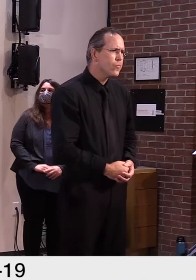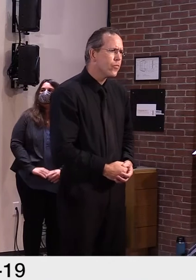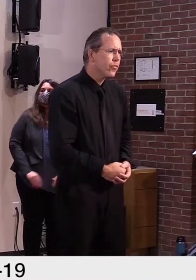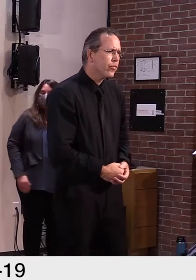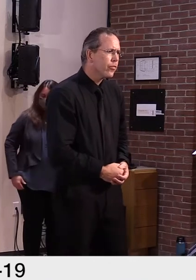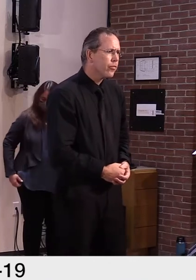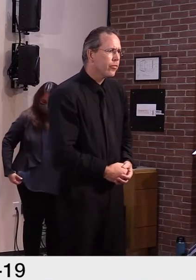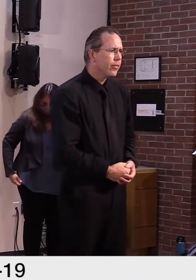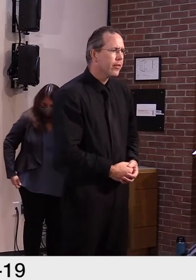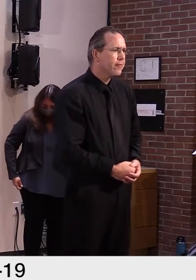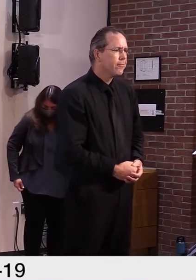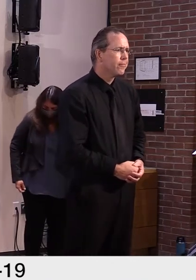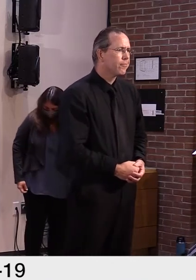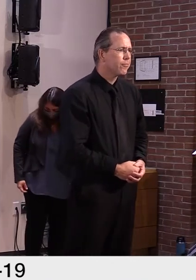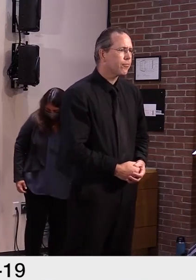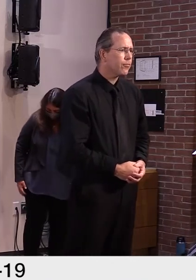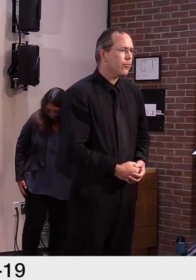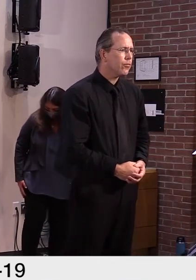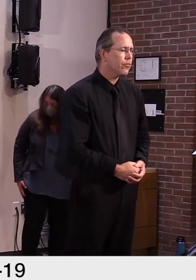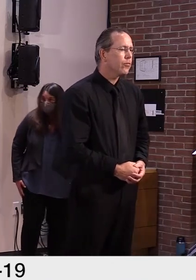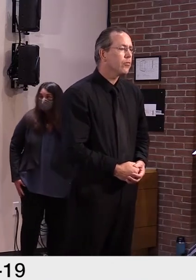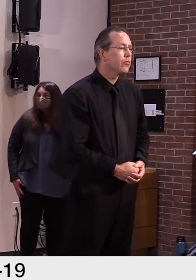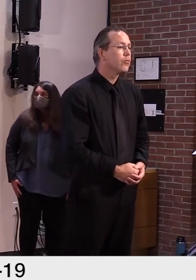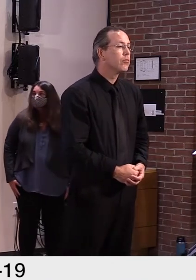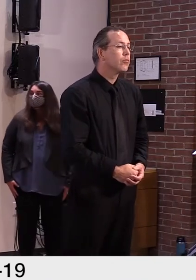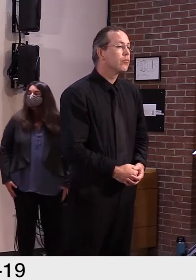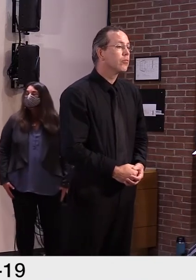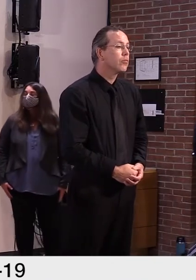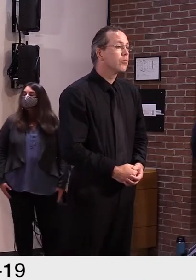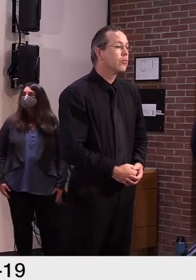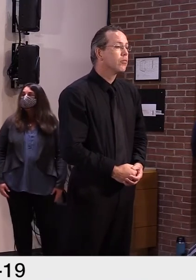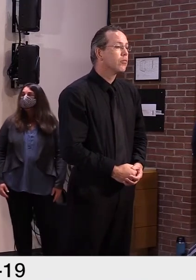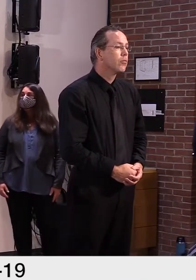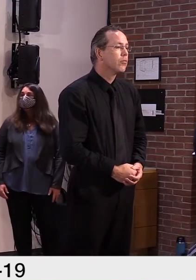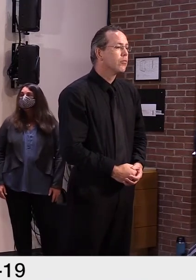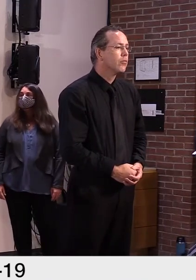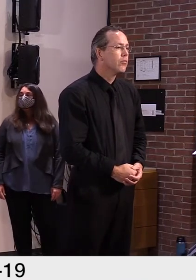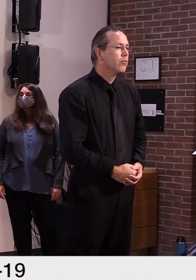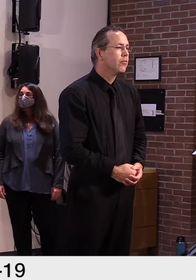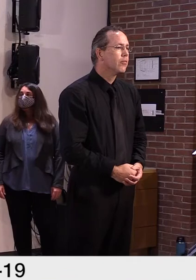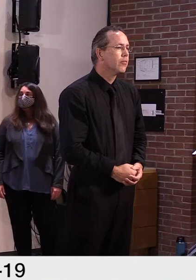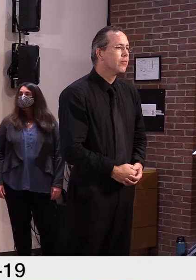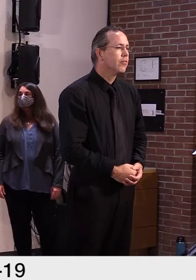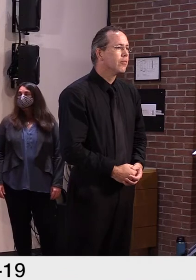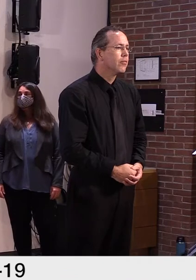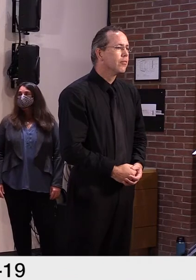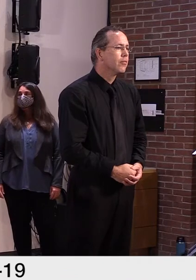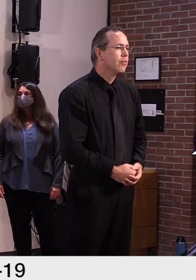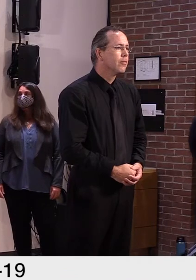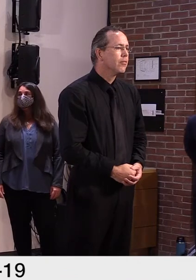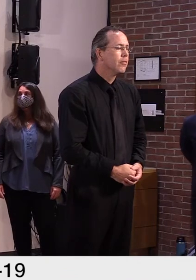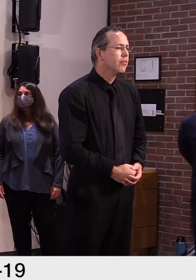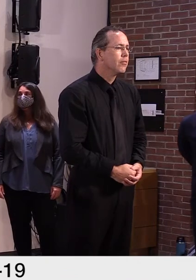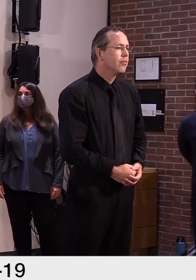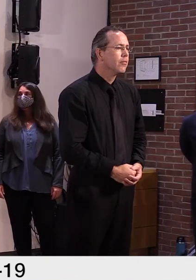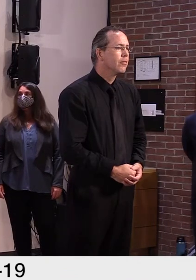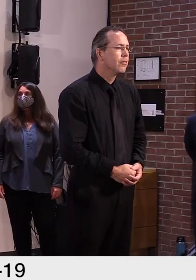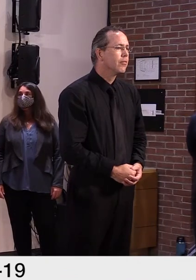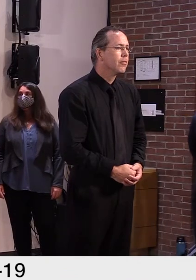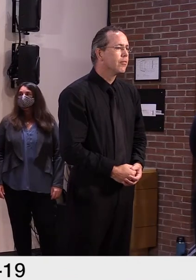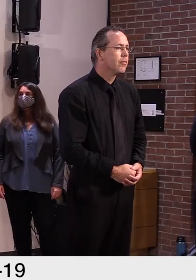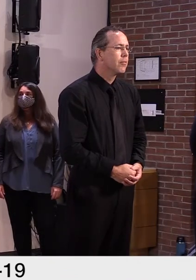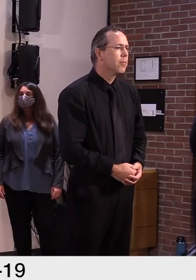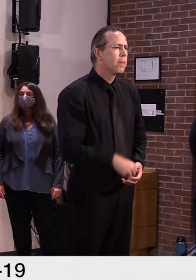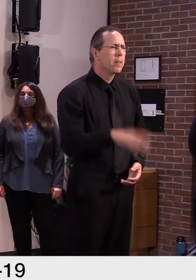parents sending kids to school. Has Vermont experienced anything like that?